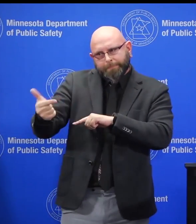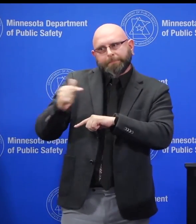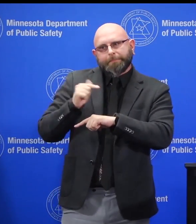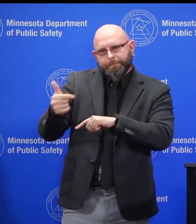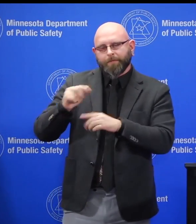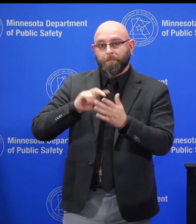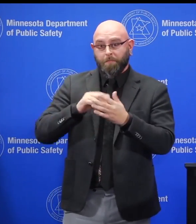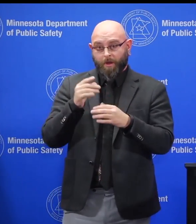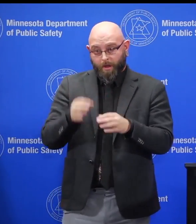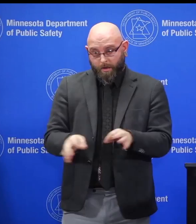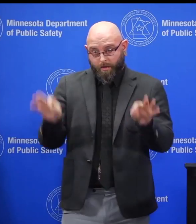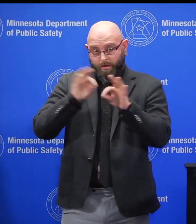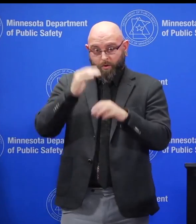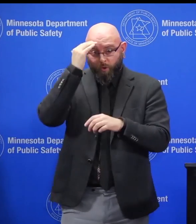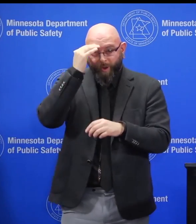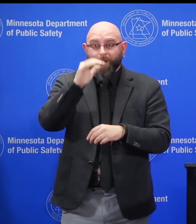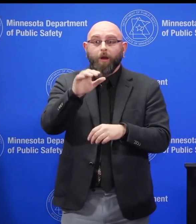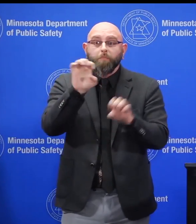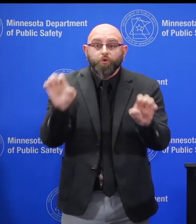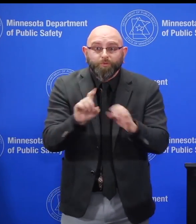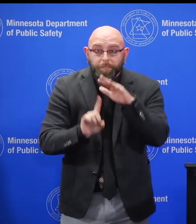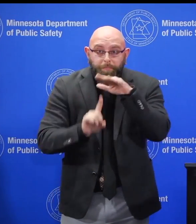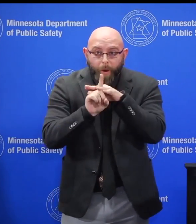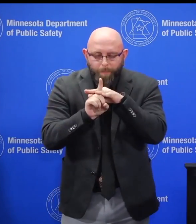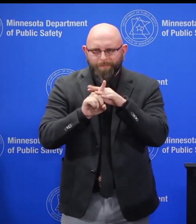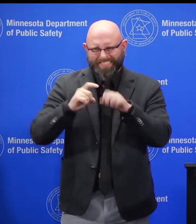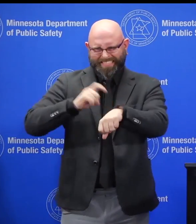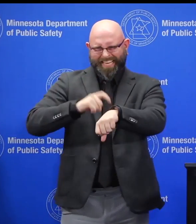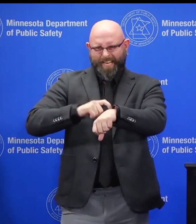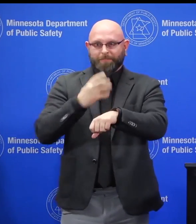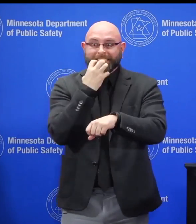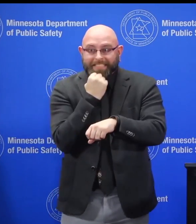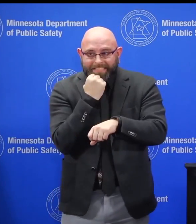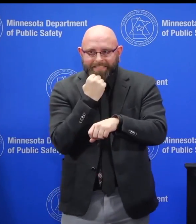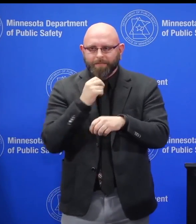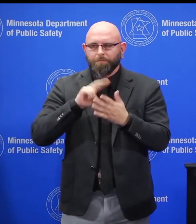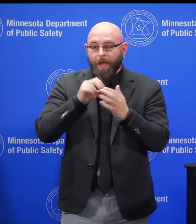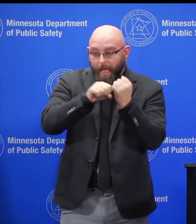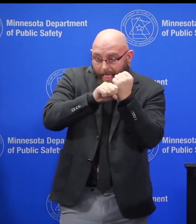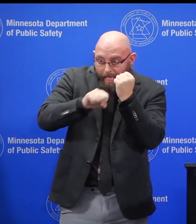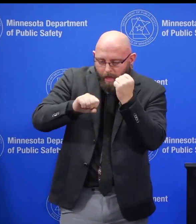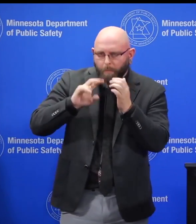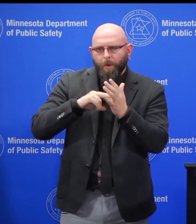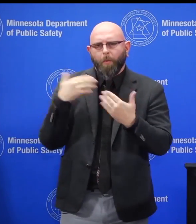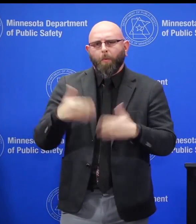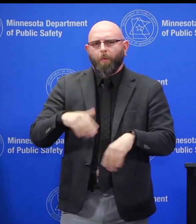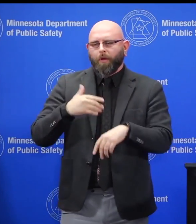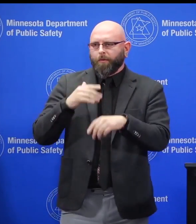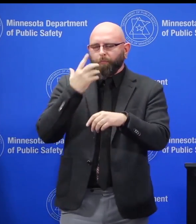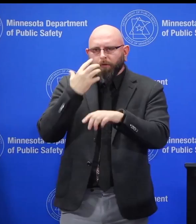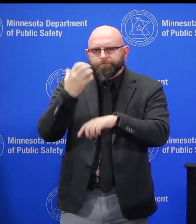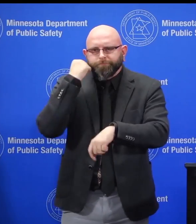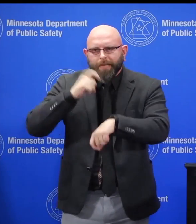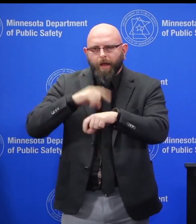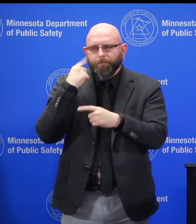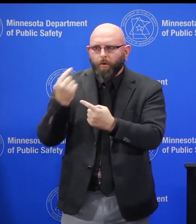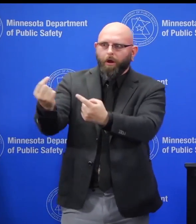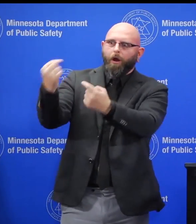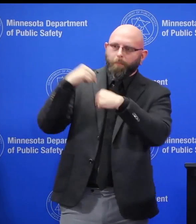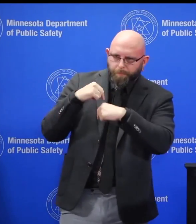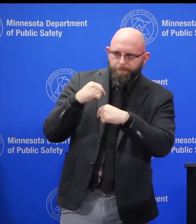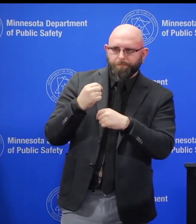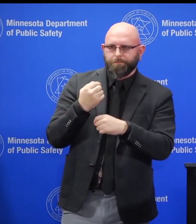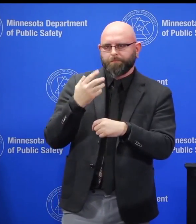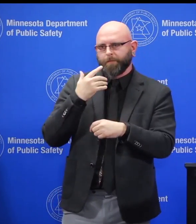is precious in an emergency, and response times could be delayed due to the amount of time it takes to send and receive texts.